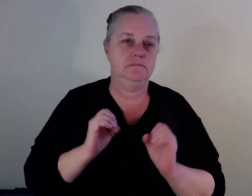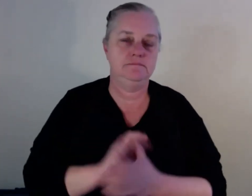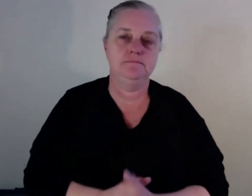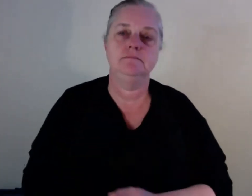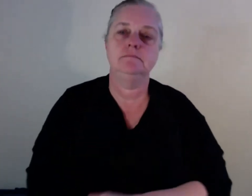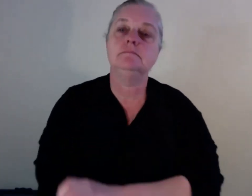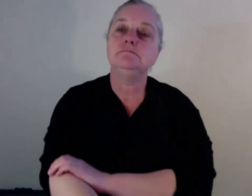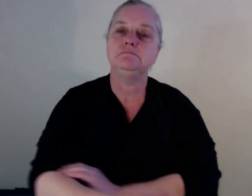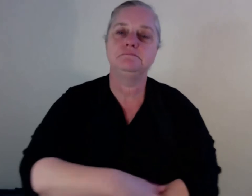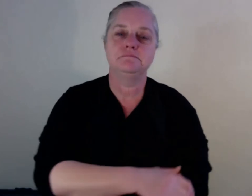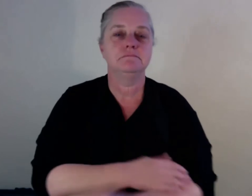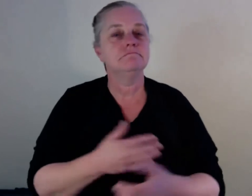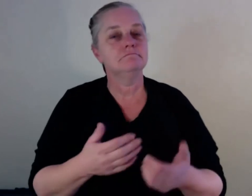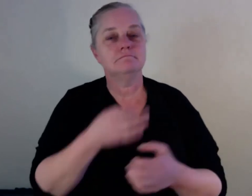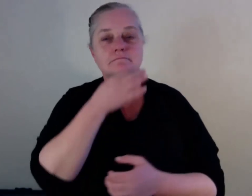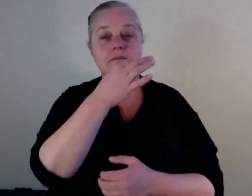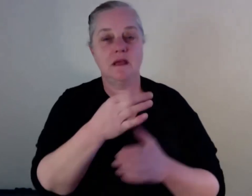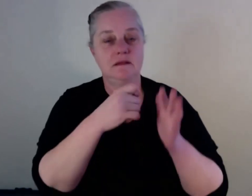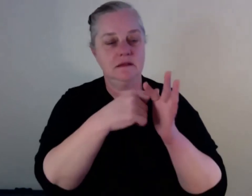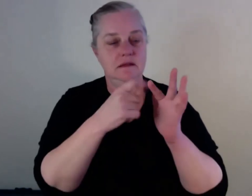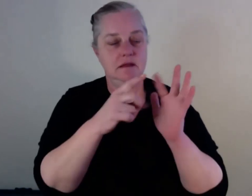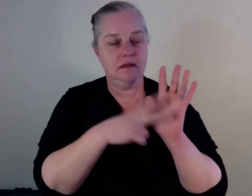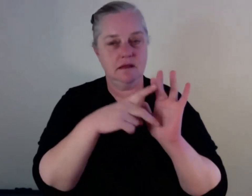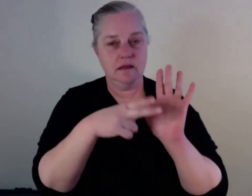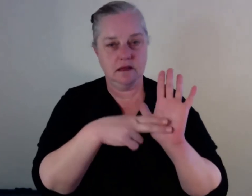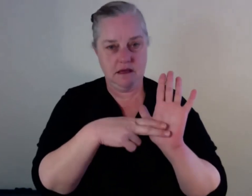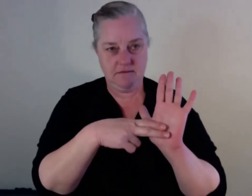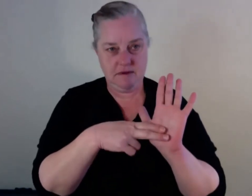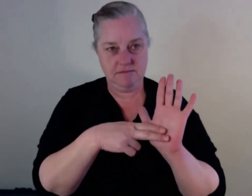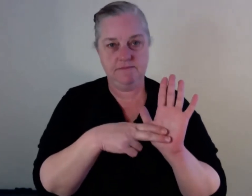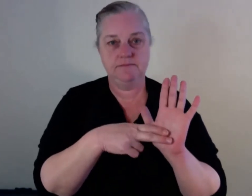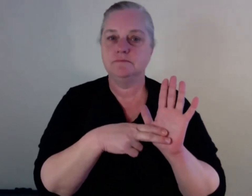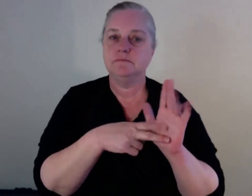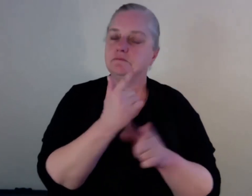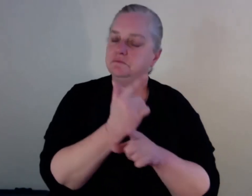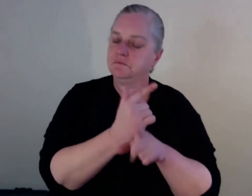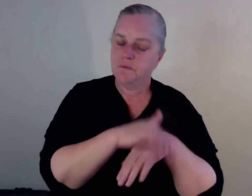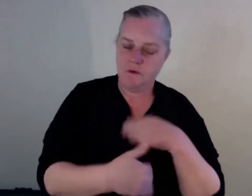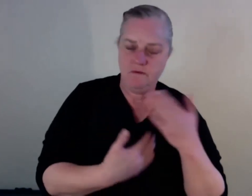Kevin, we're just talking about the barriers to accessing alcohol and other drug support, your communities.